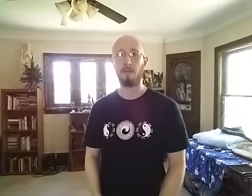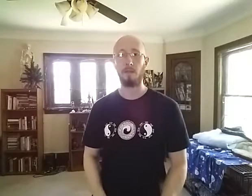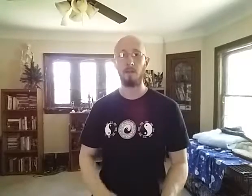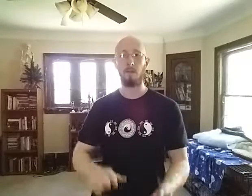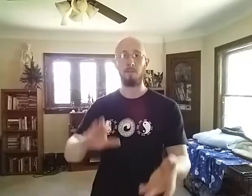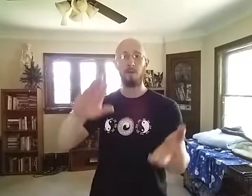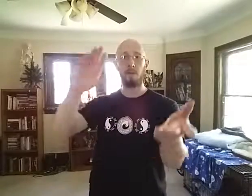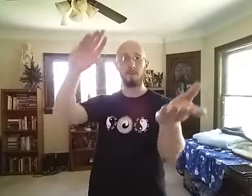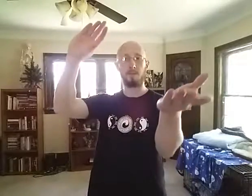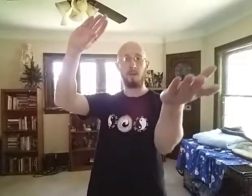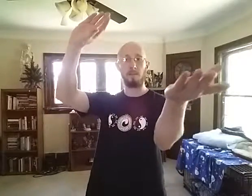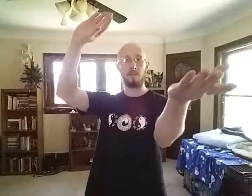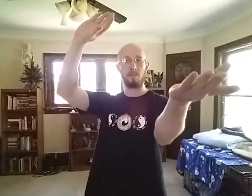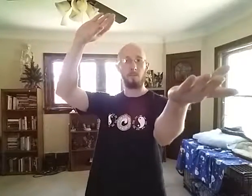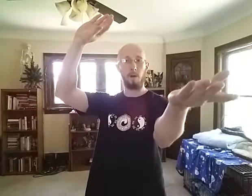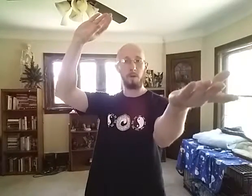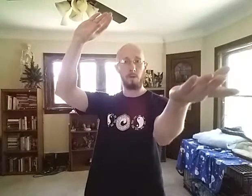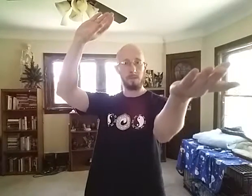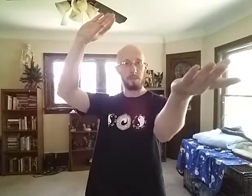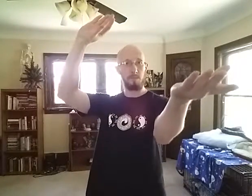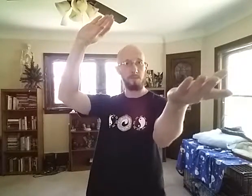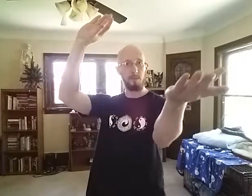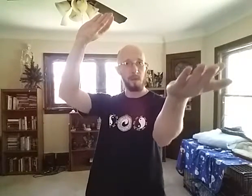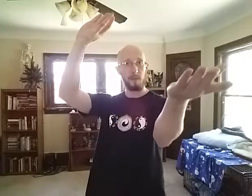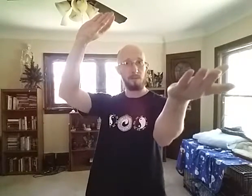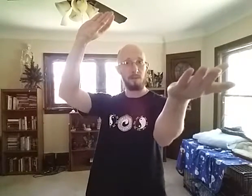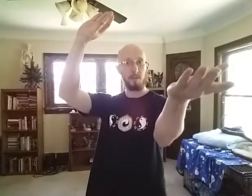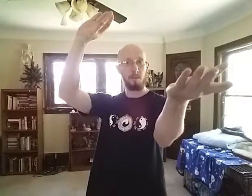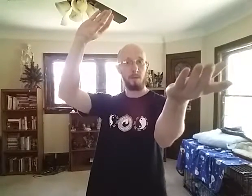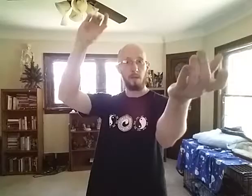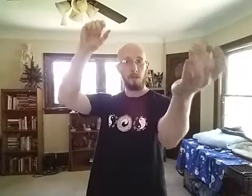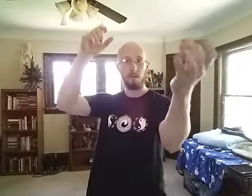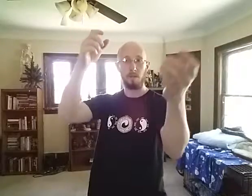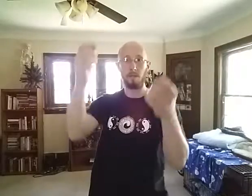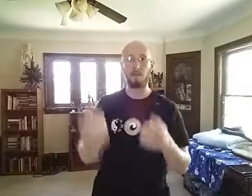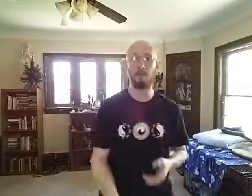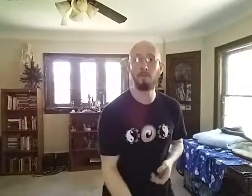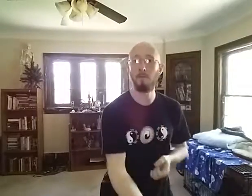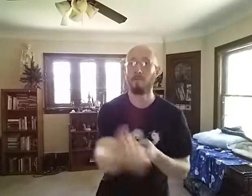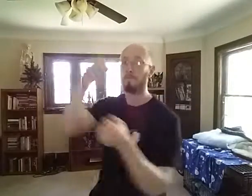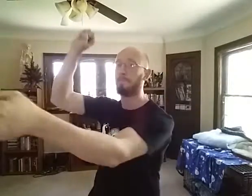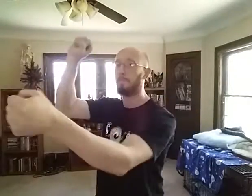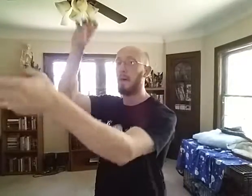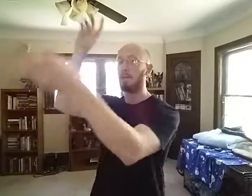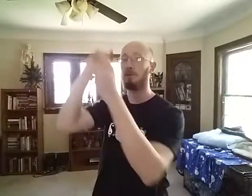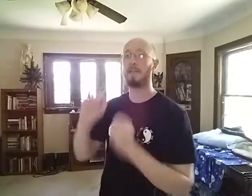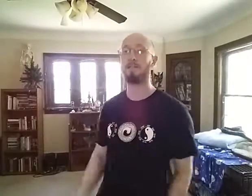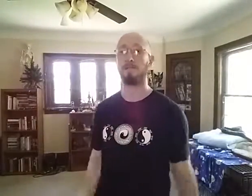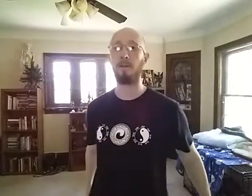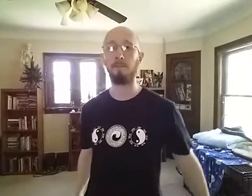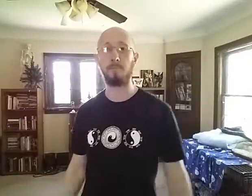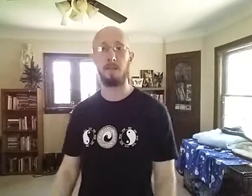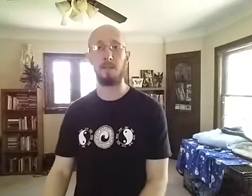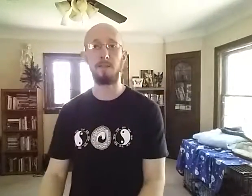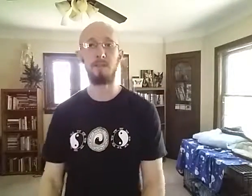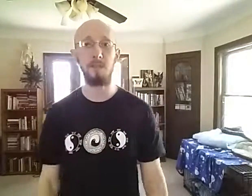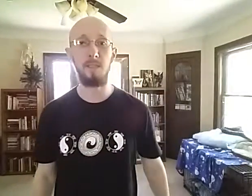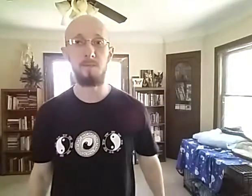can think of Sun's bagua shape, the lion shape. You can think of pao chuan from xingi,